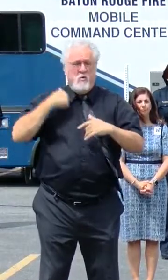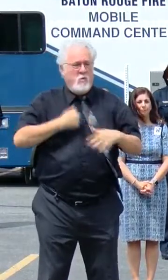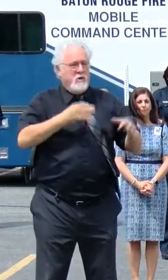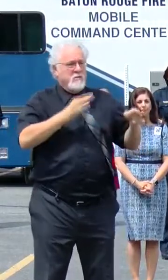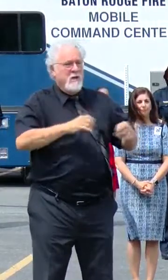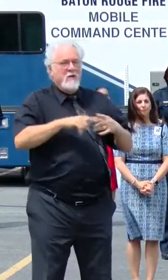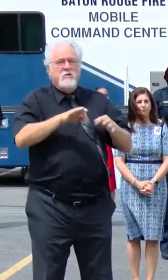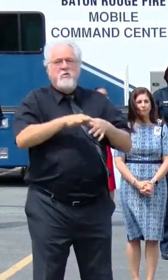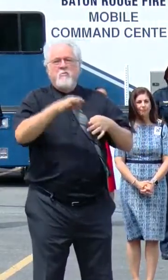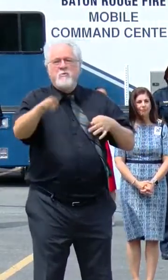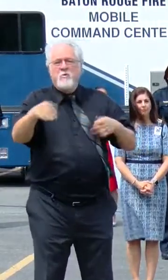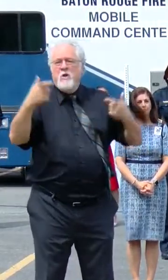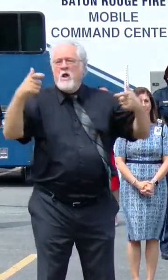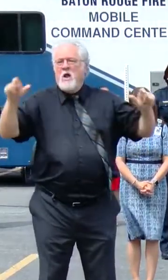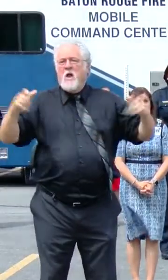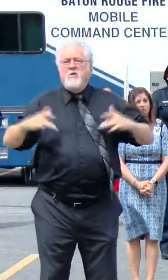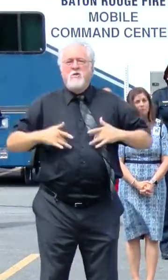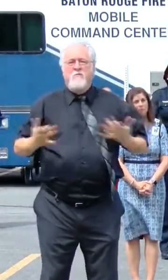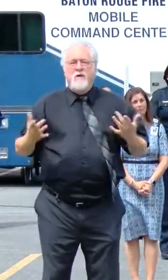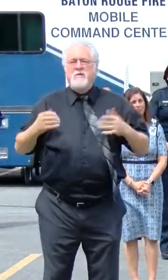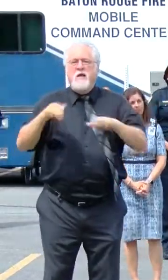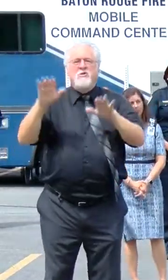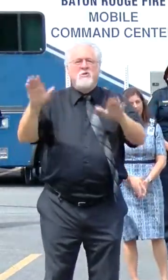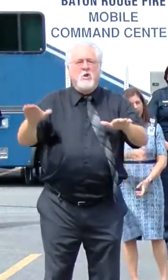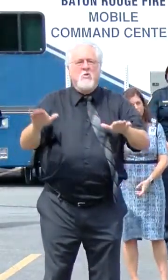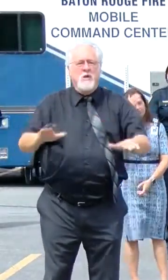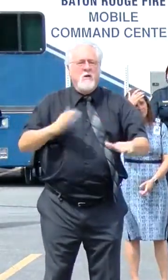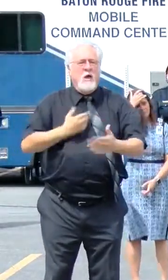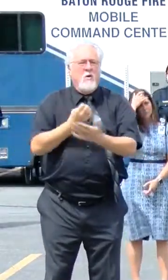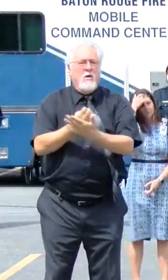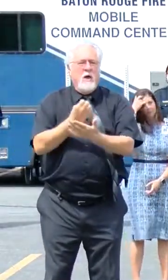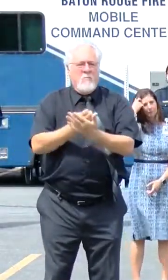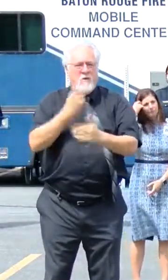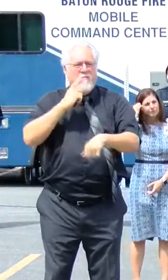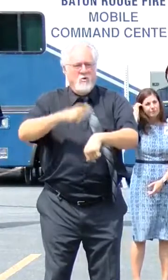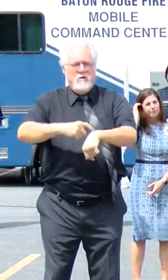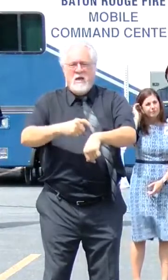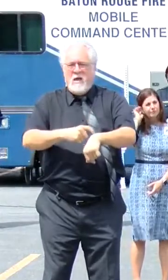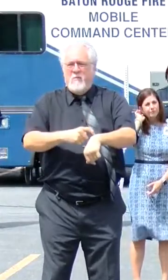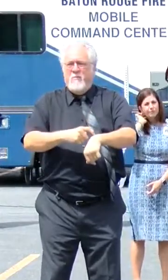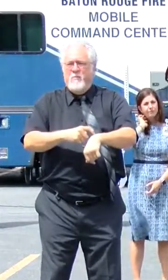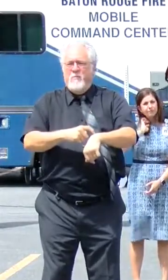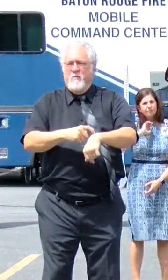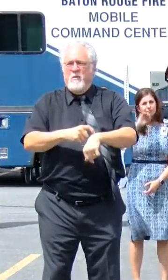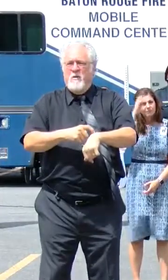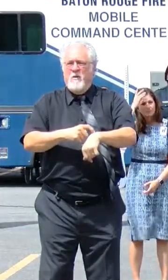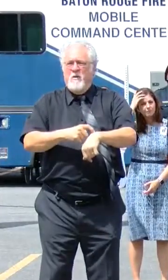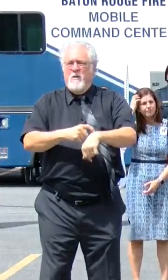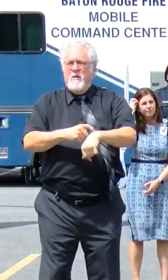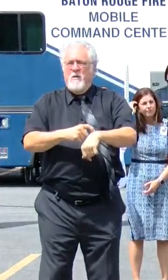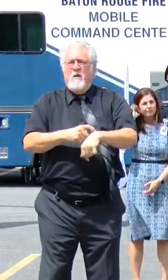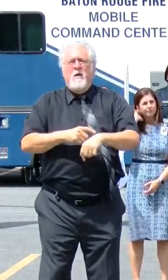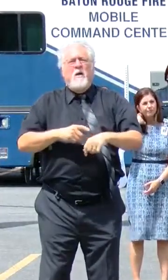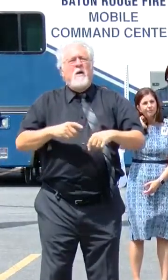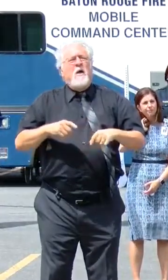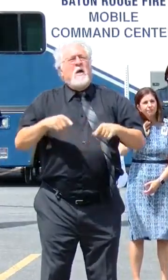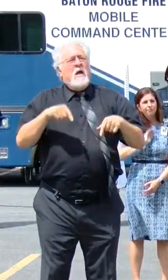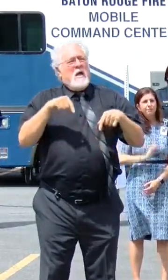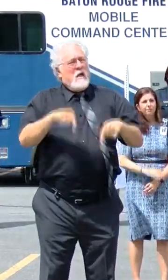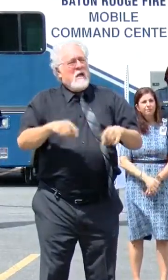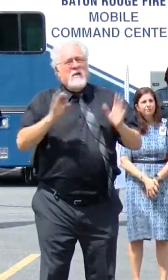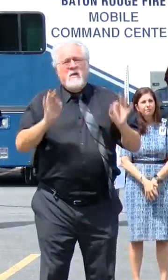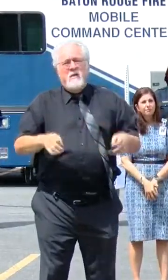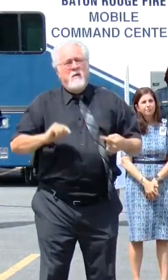postpone large events and to slow down our economy for a period of time. Yeah, these decisions